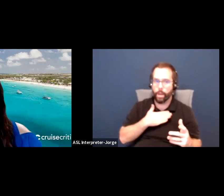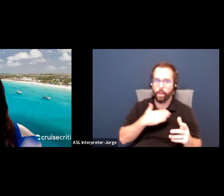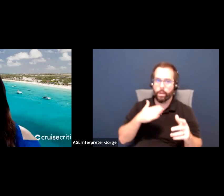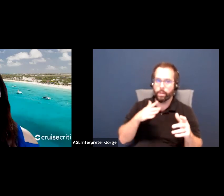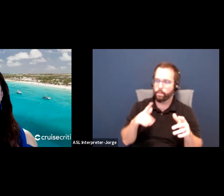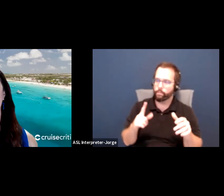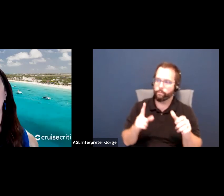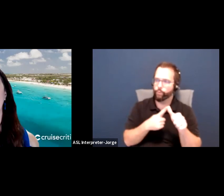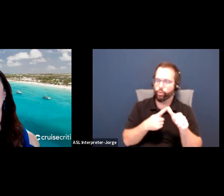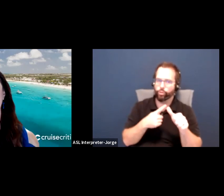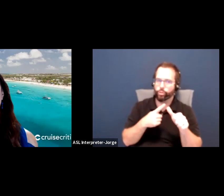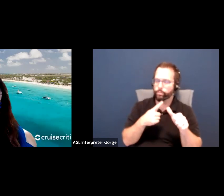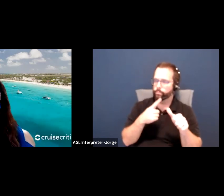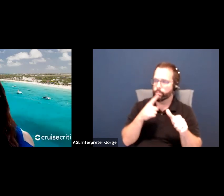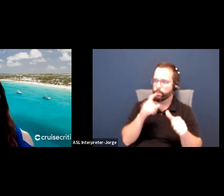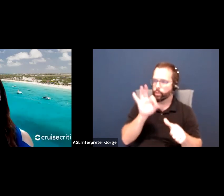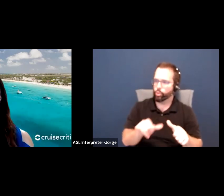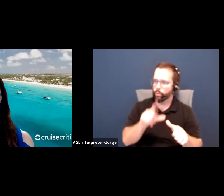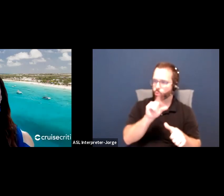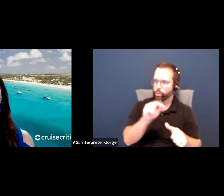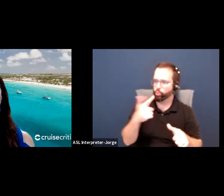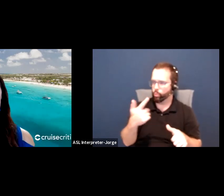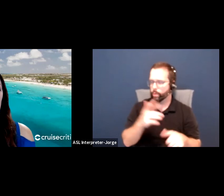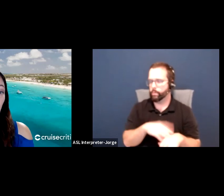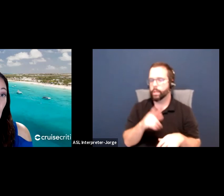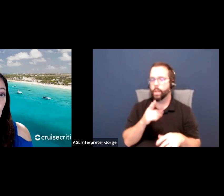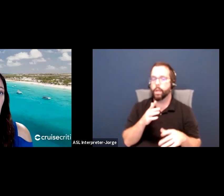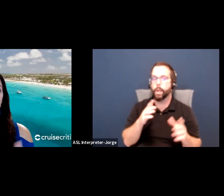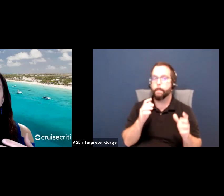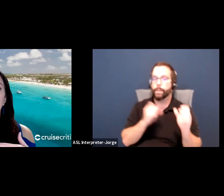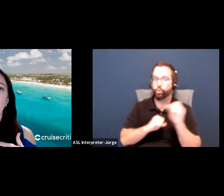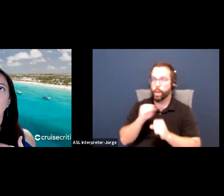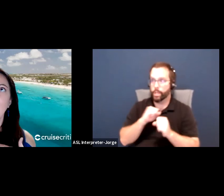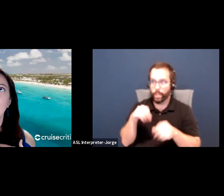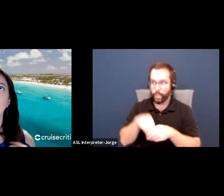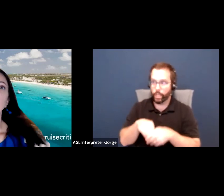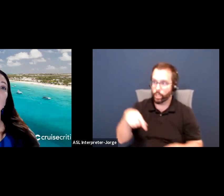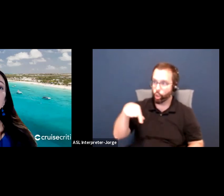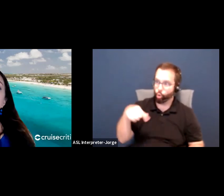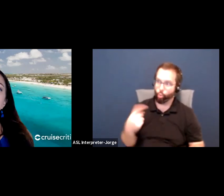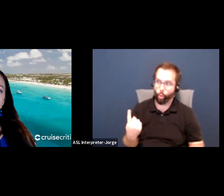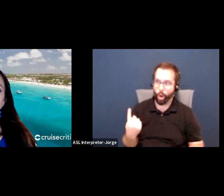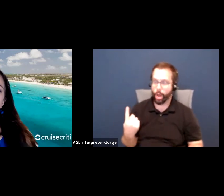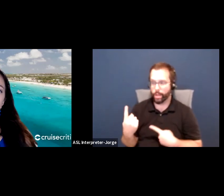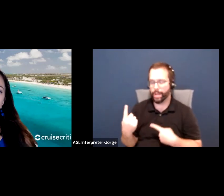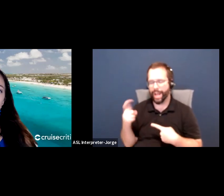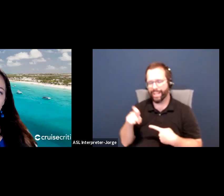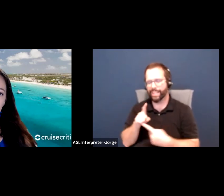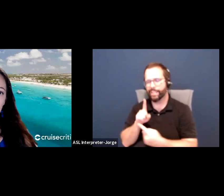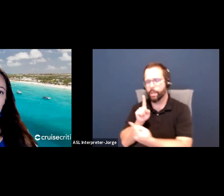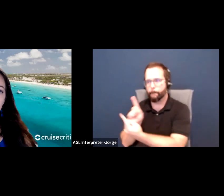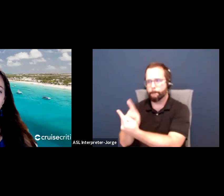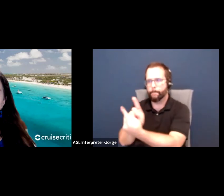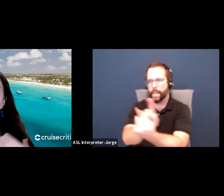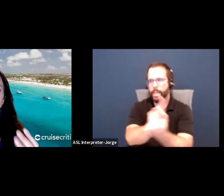how we wrote that goal. Then the strategies are going to be in Q1, I need to meet with my consumers to